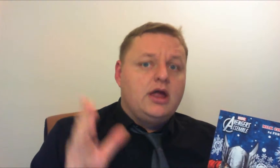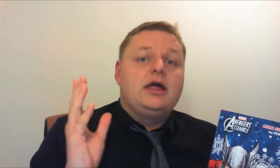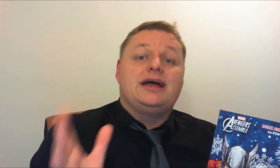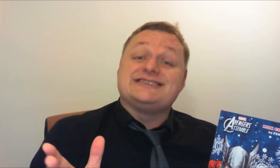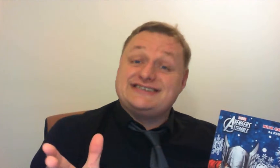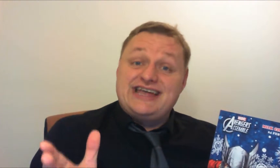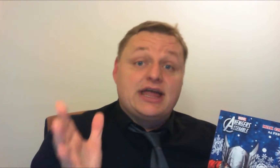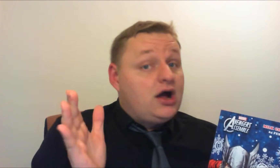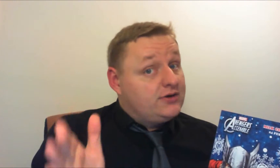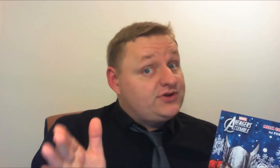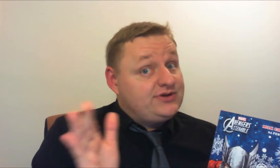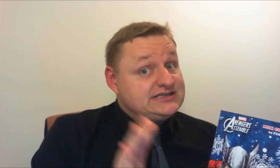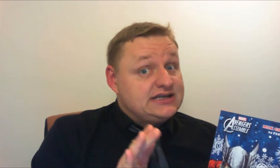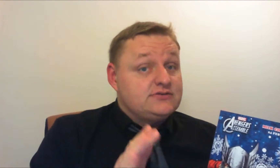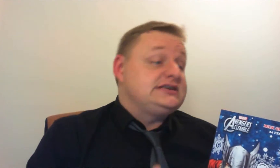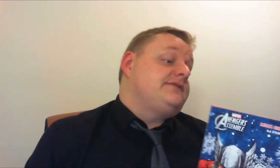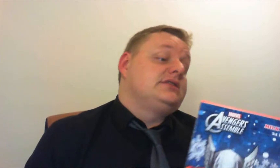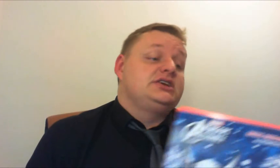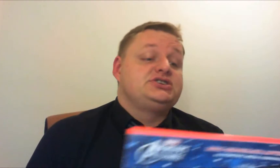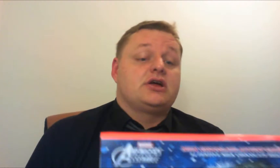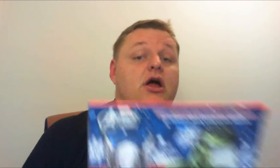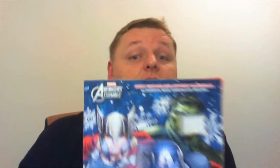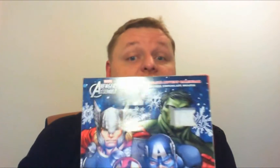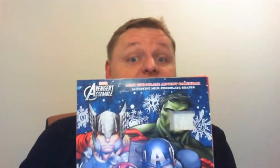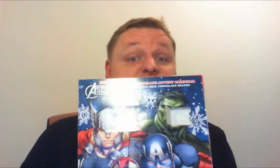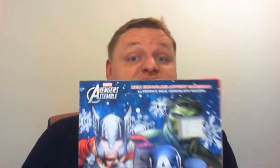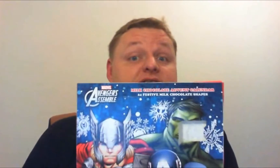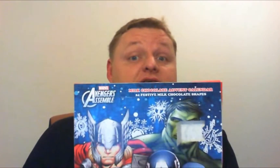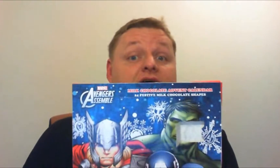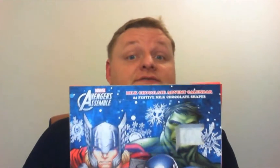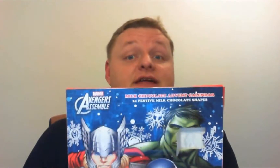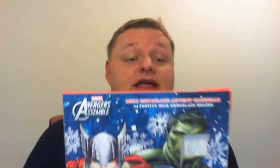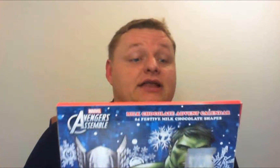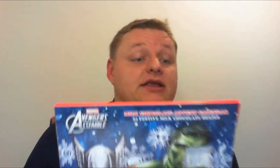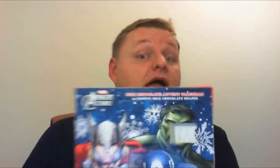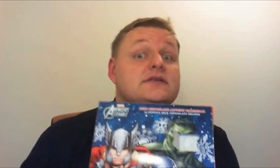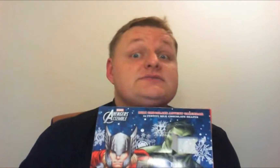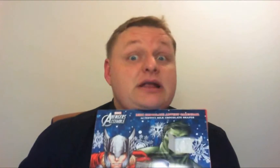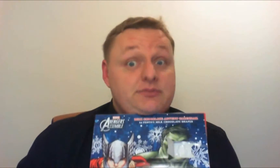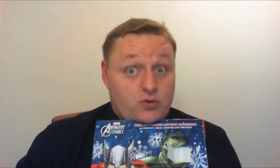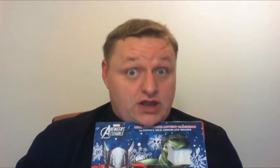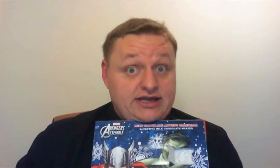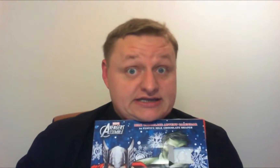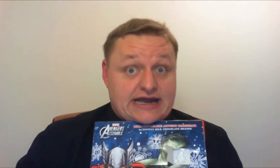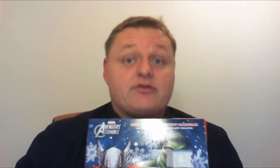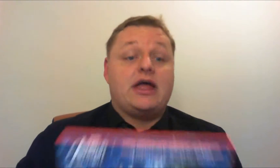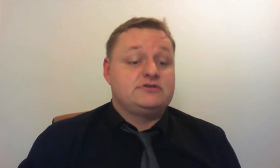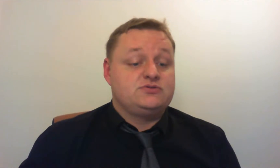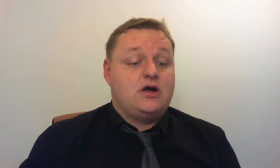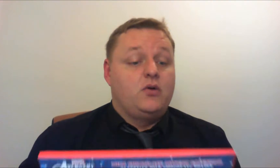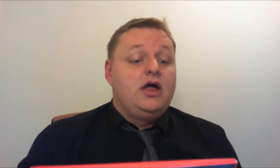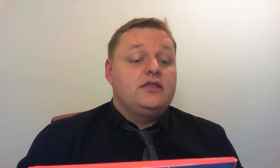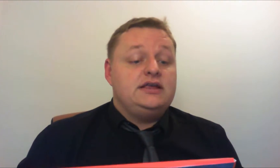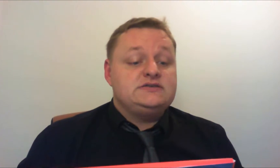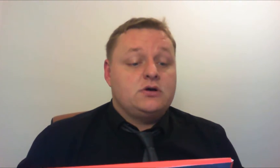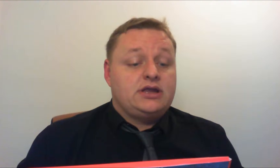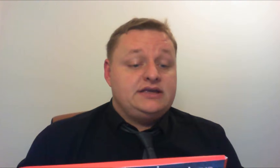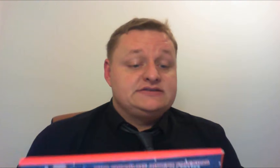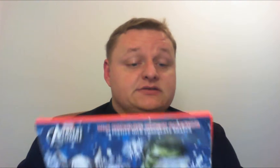as I say I'm doing this a little different this year but this particular advent calendar and there's many more like it out there as well this one is